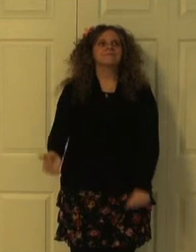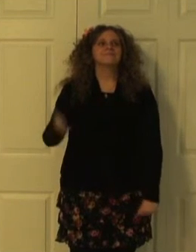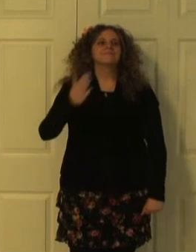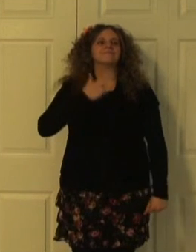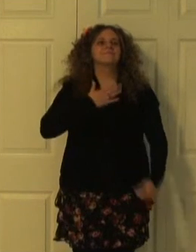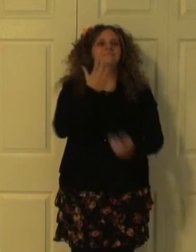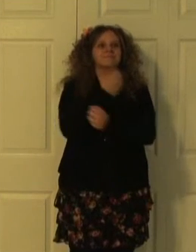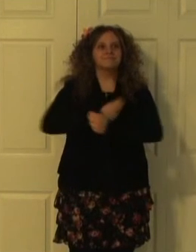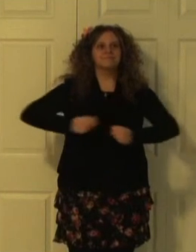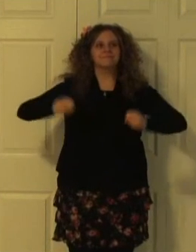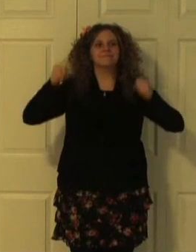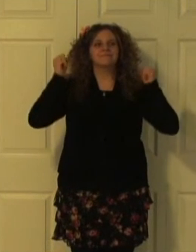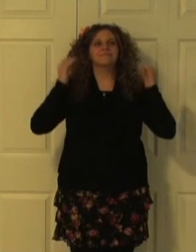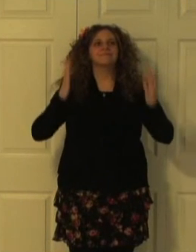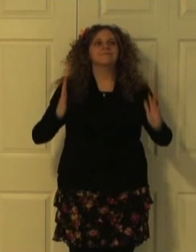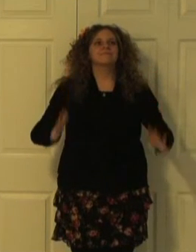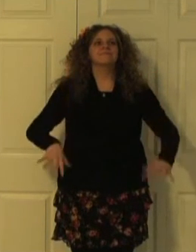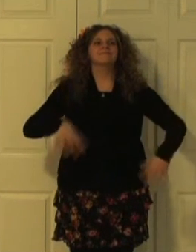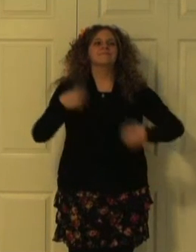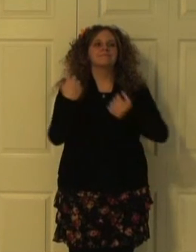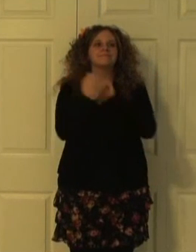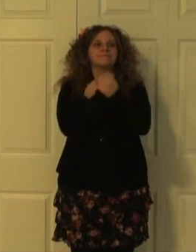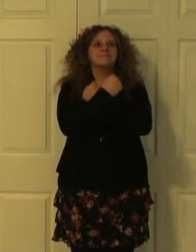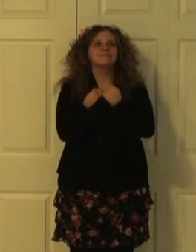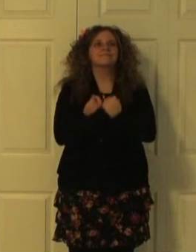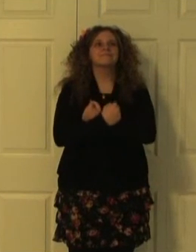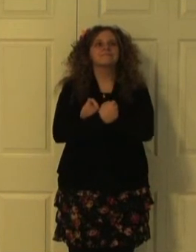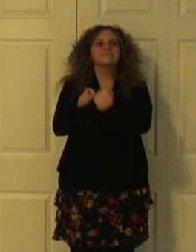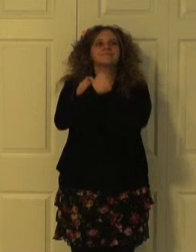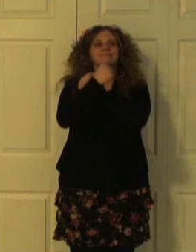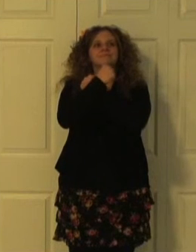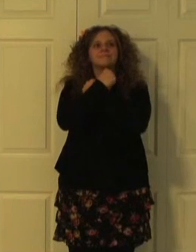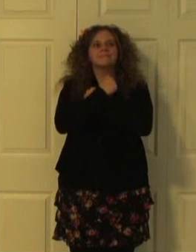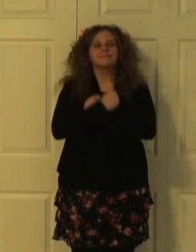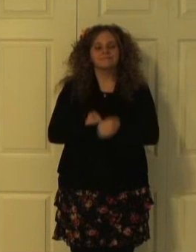My Savior's love endured